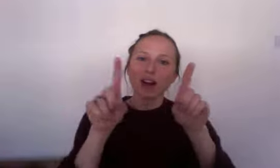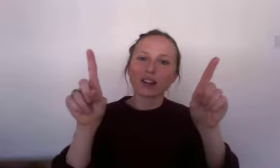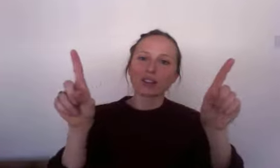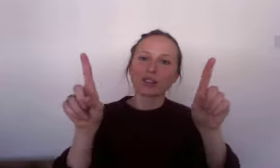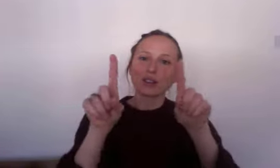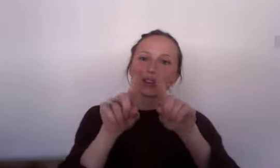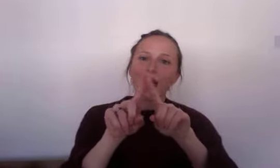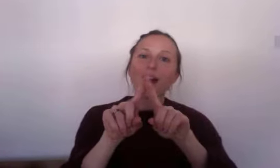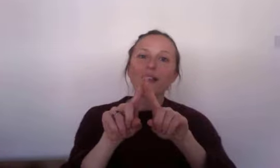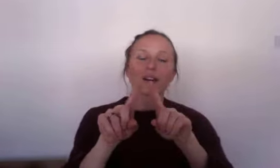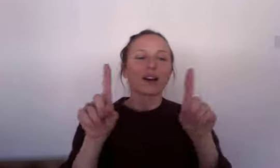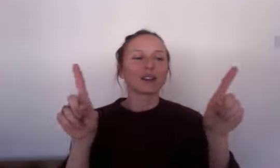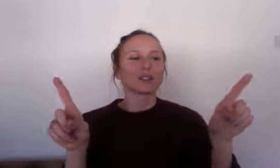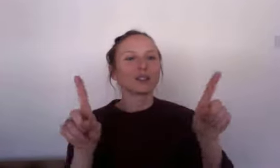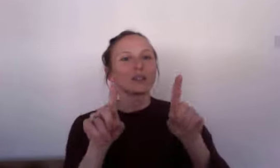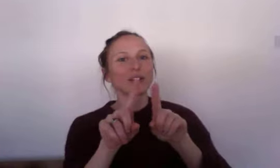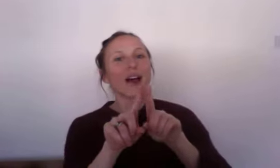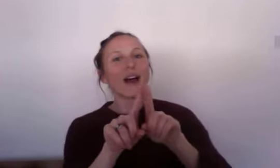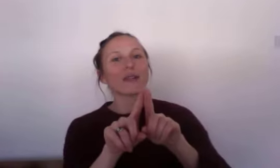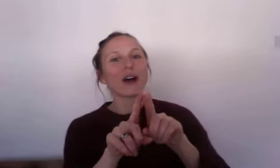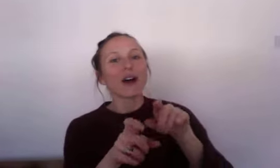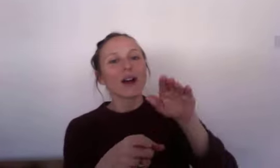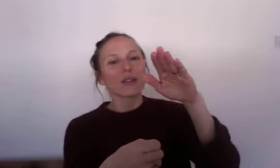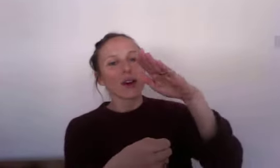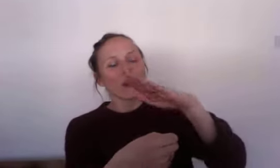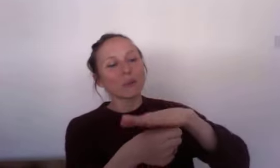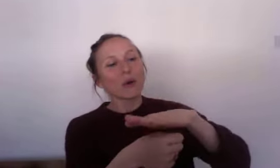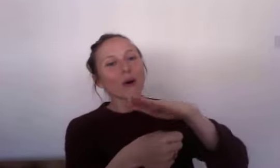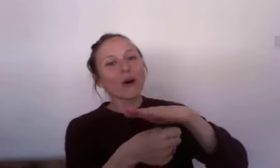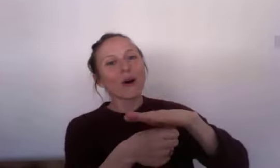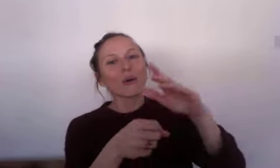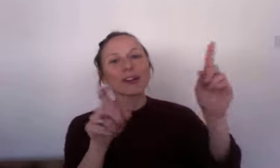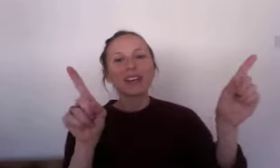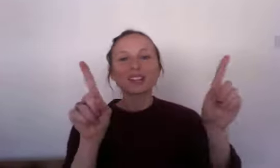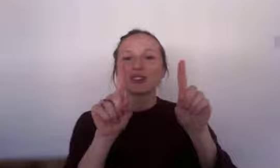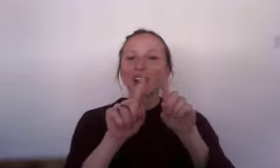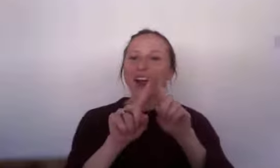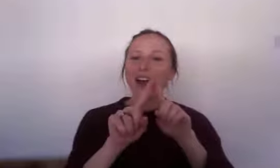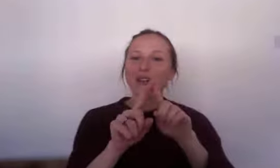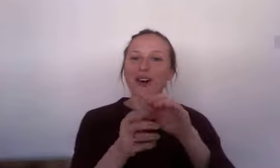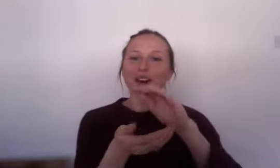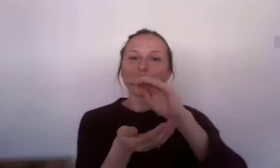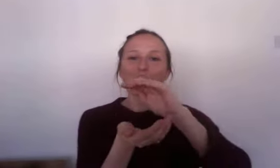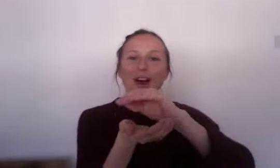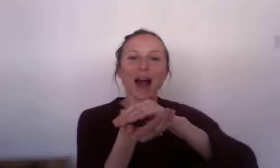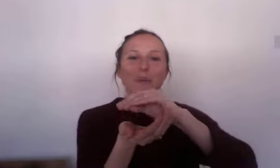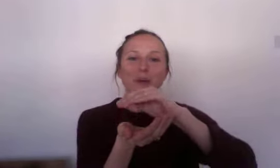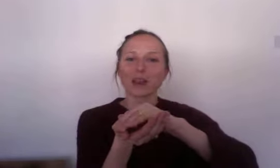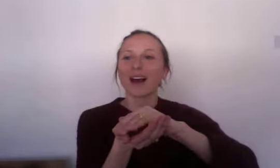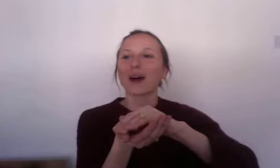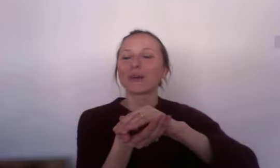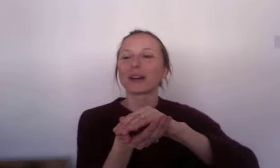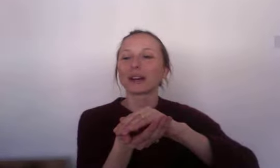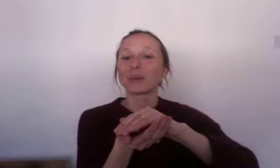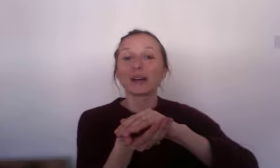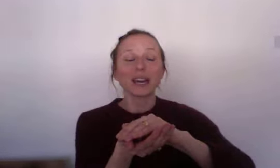together together the more we get together the happier we'll be